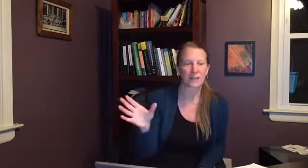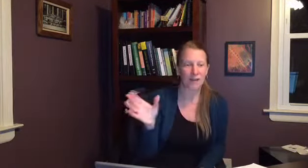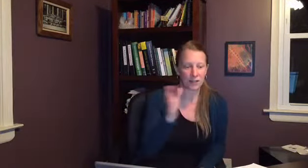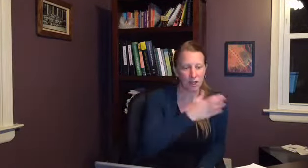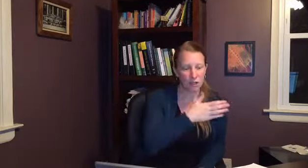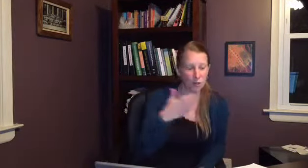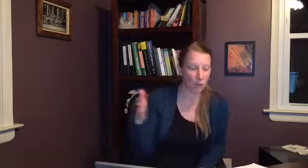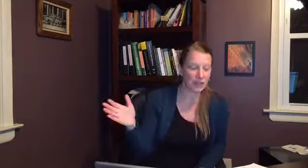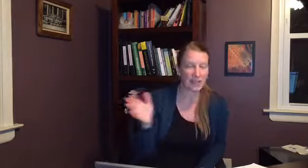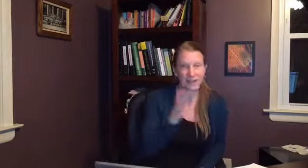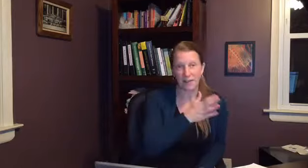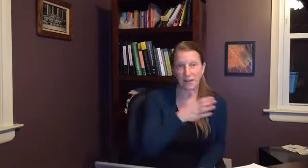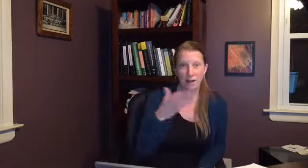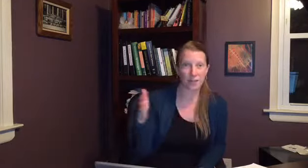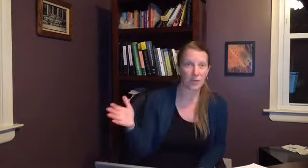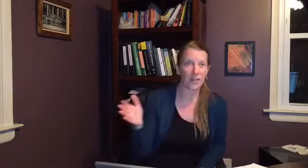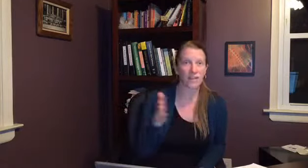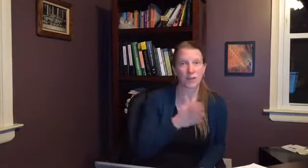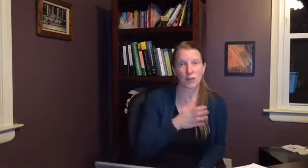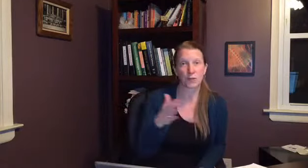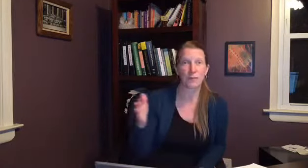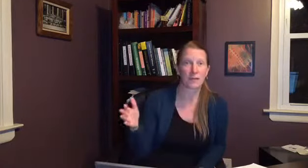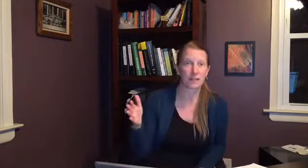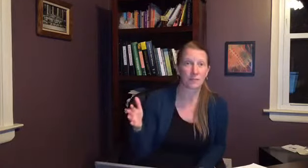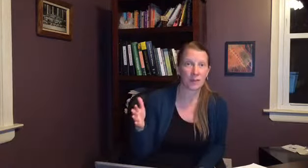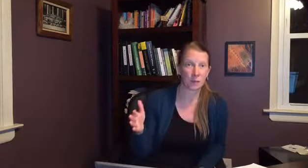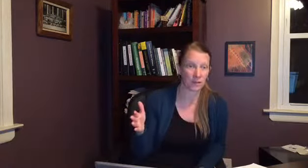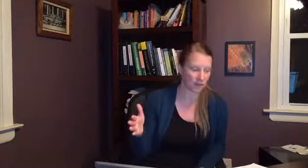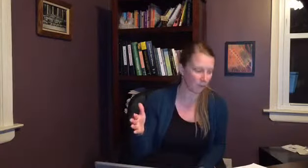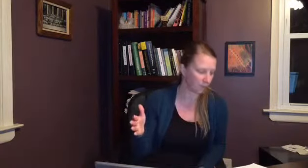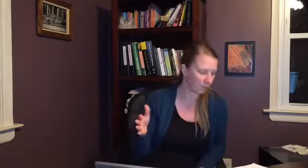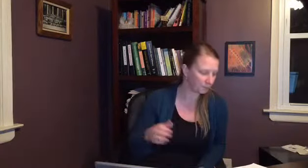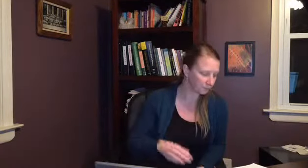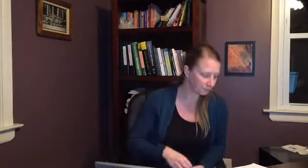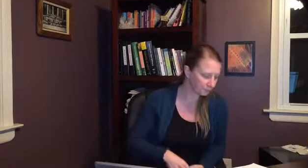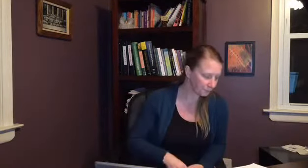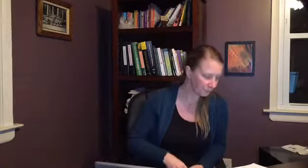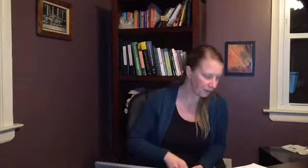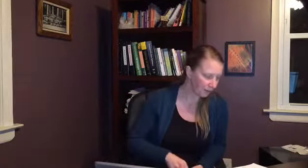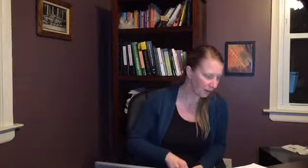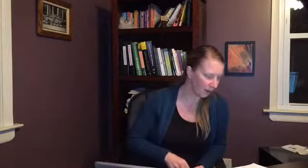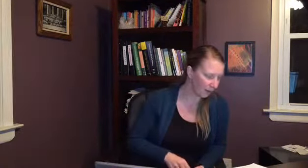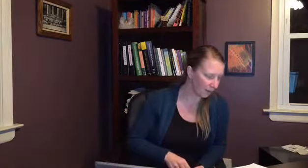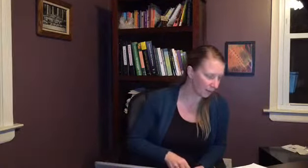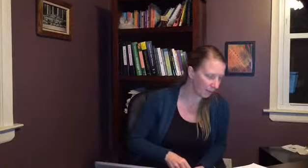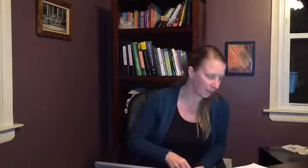virus you're going to get that virus within the first three months of being with someone um okay